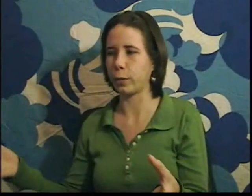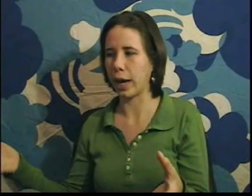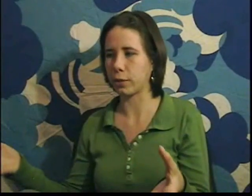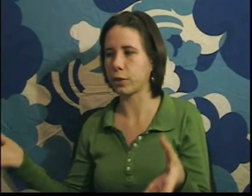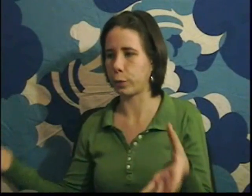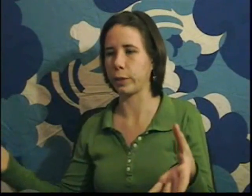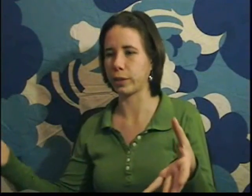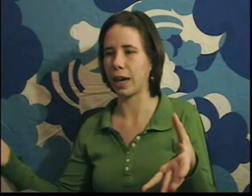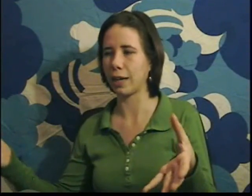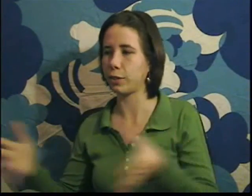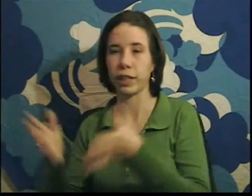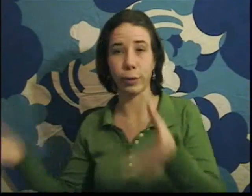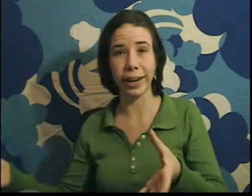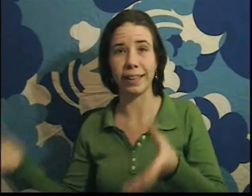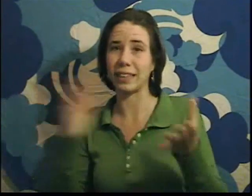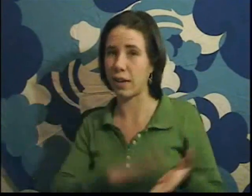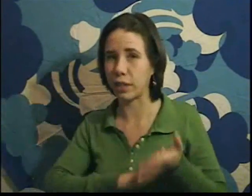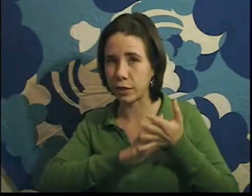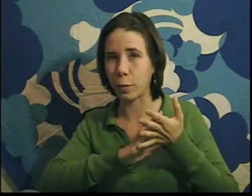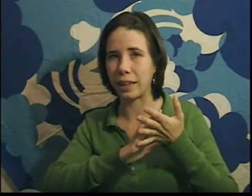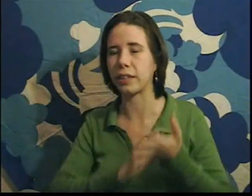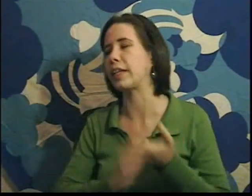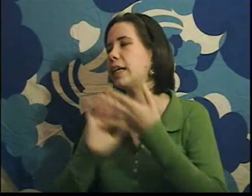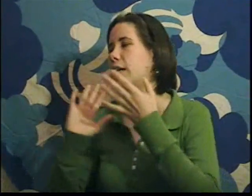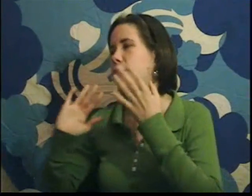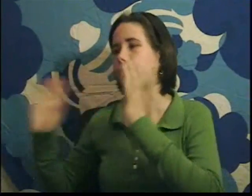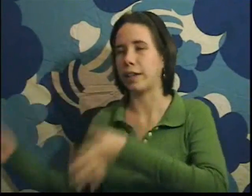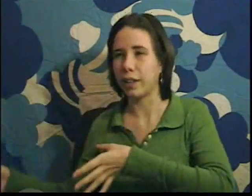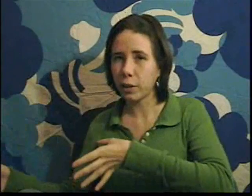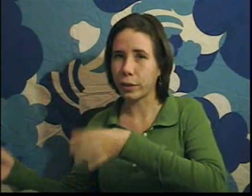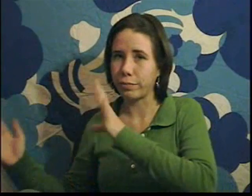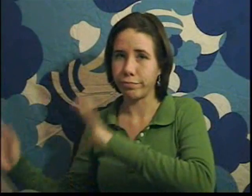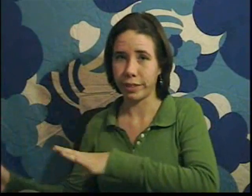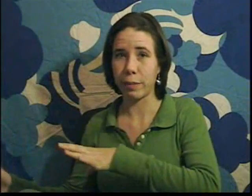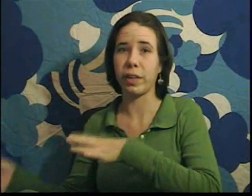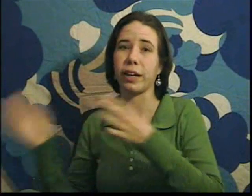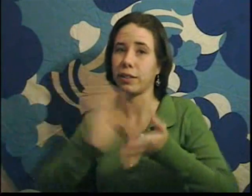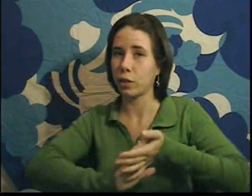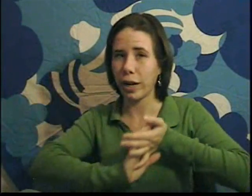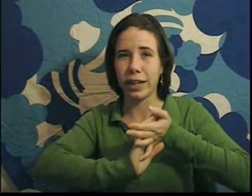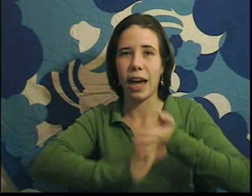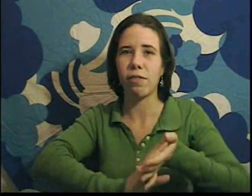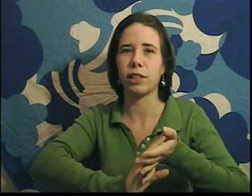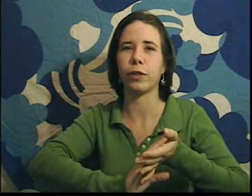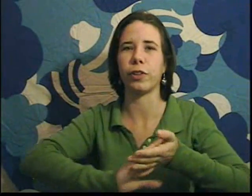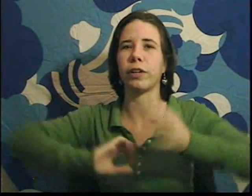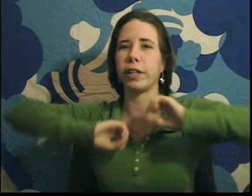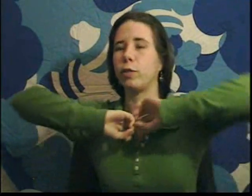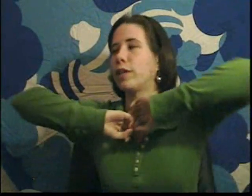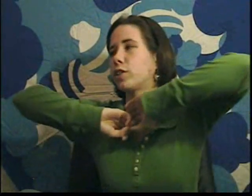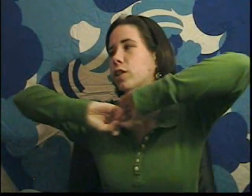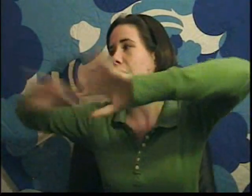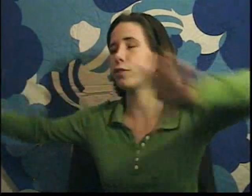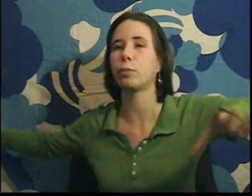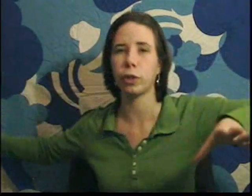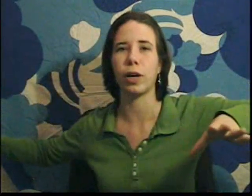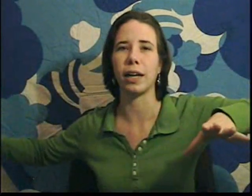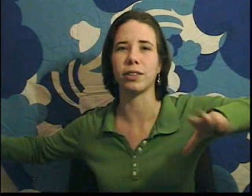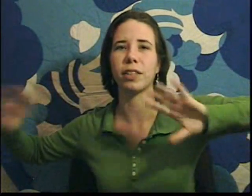three equal angles and three equal sides. You say, great, that's evidence for my theory. You find another one, same thing, great, evidence for your theory. You measure a hundred more triangles.